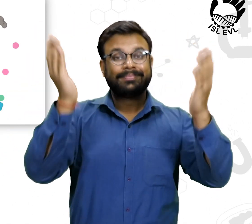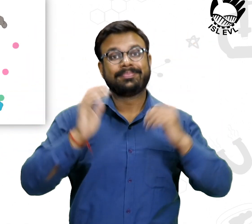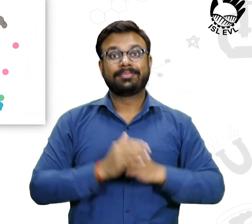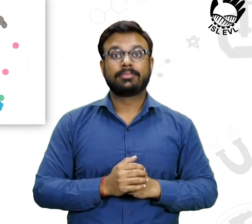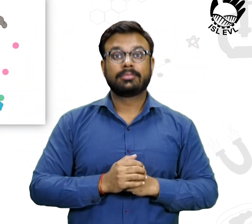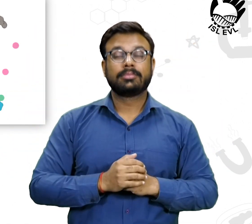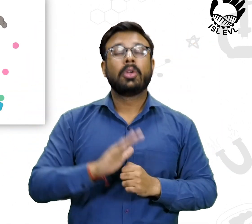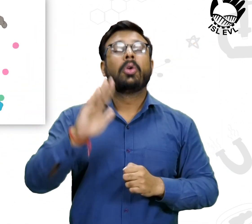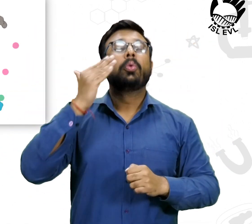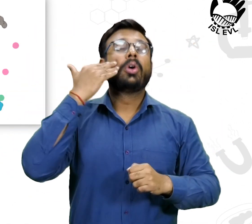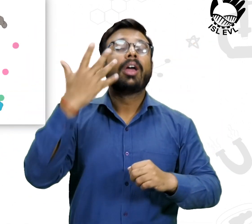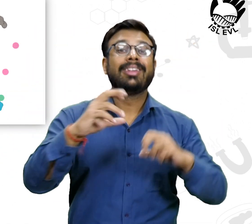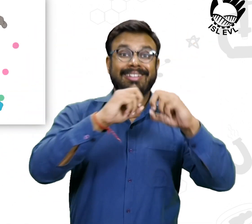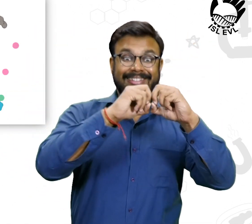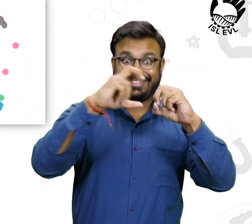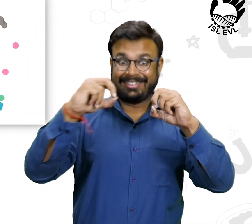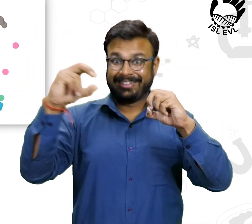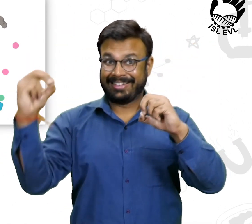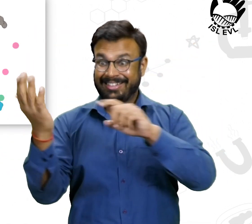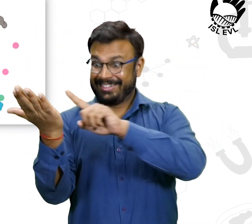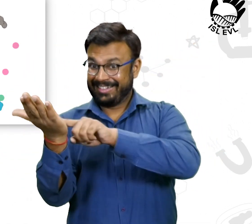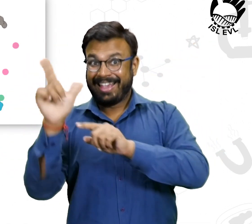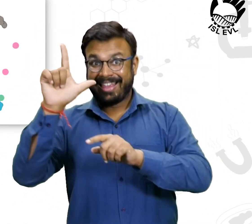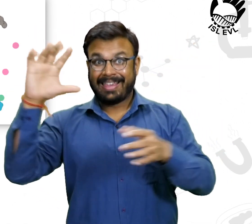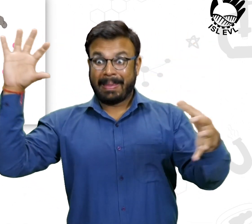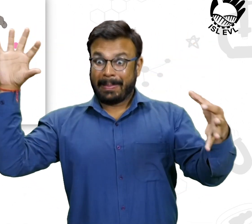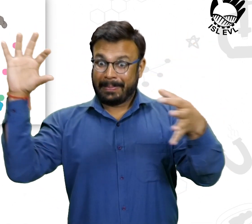When it fails, life fails.